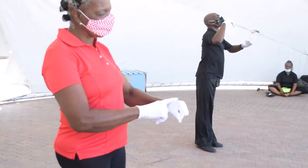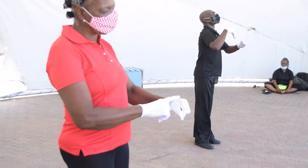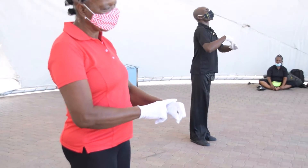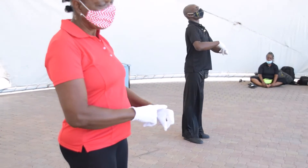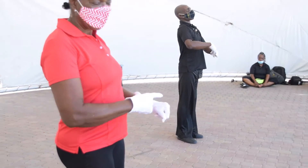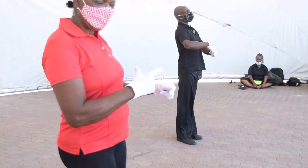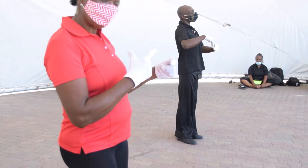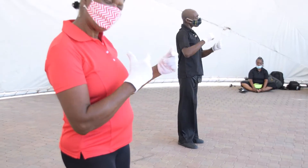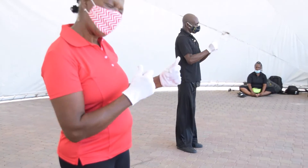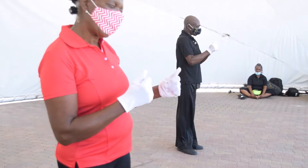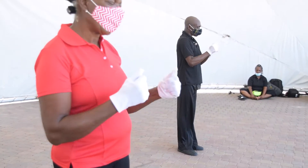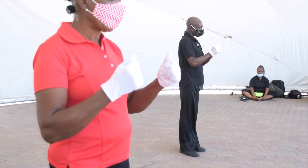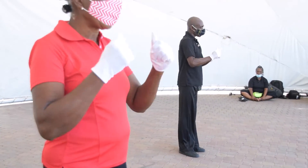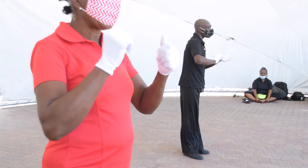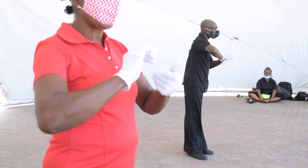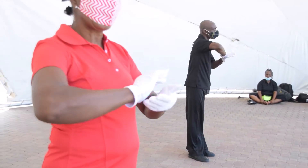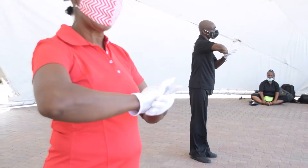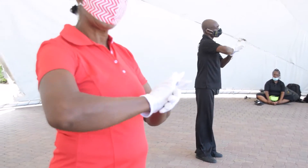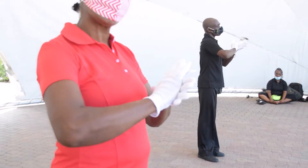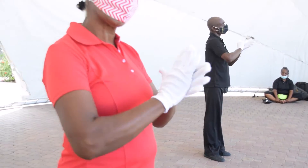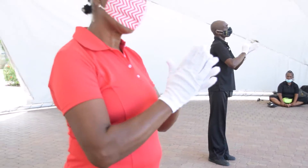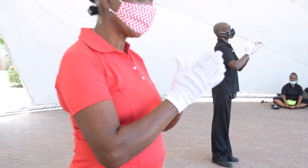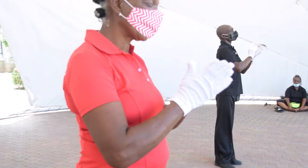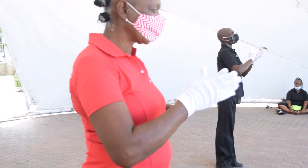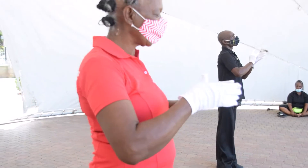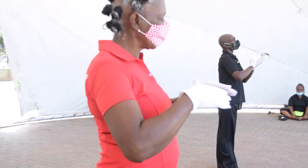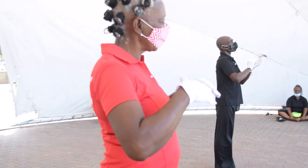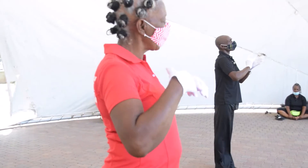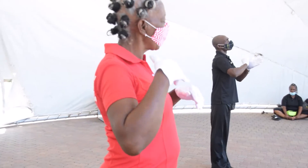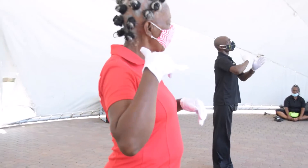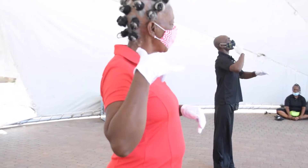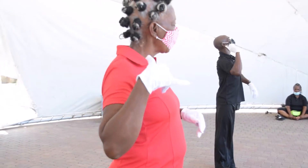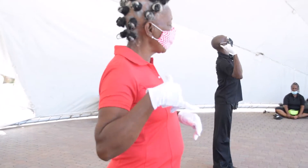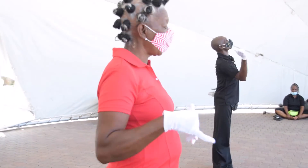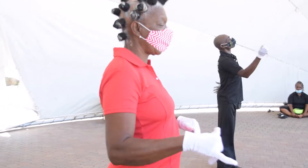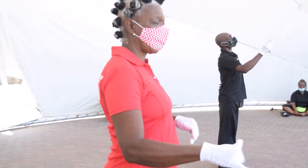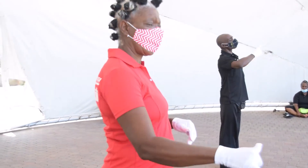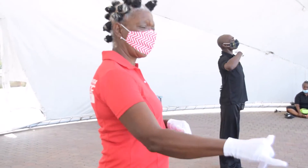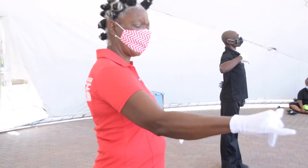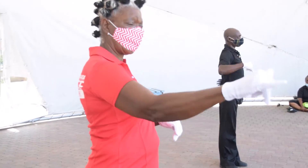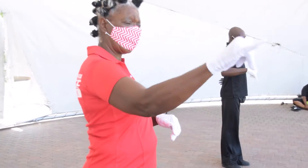me. Let be my